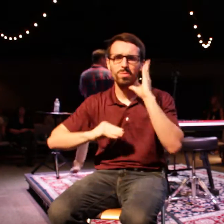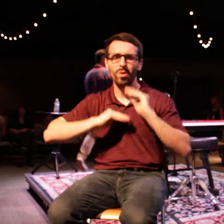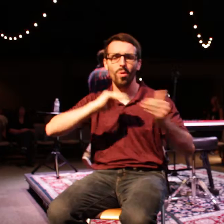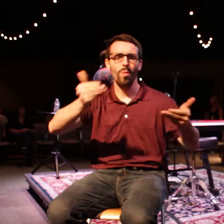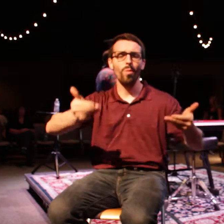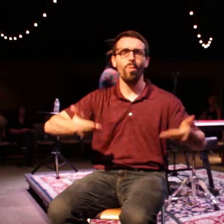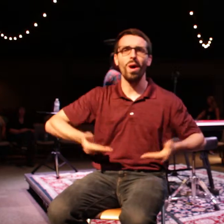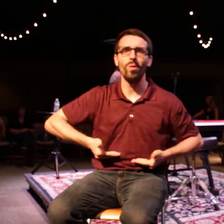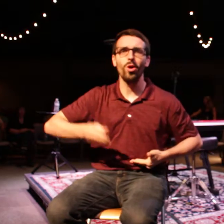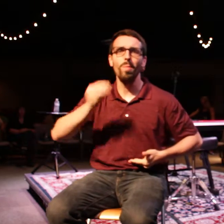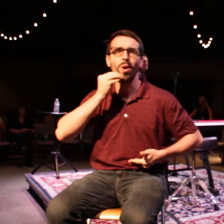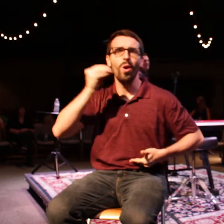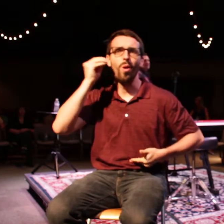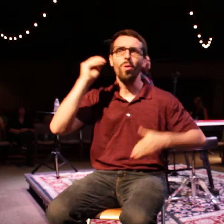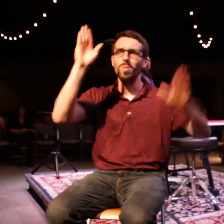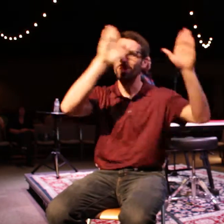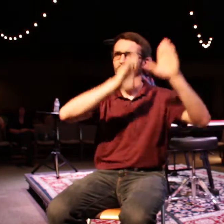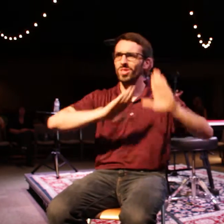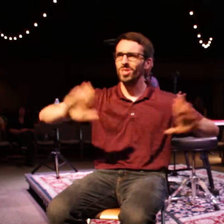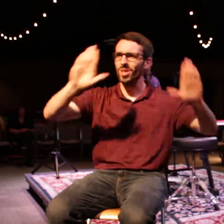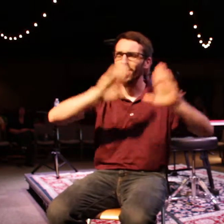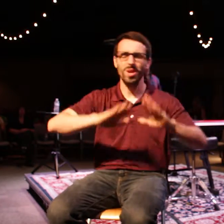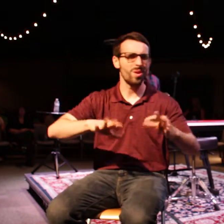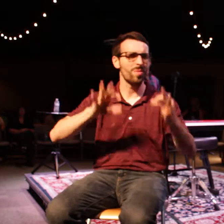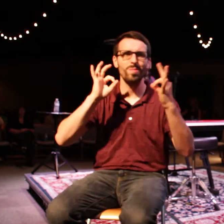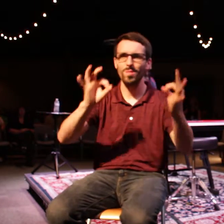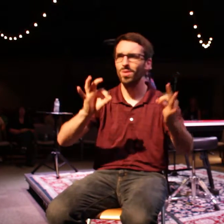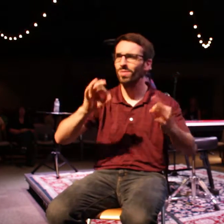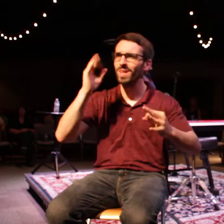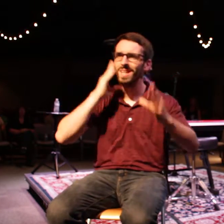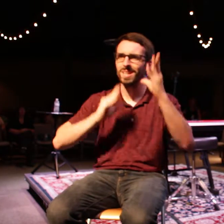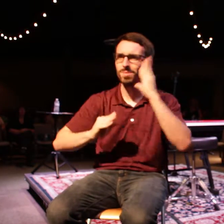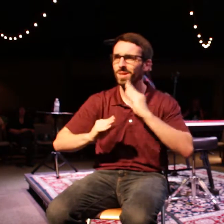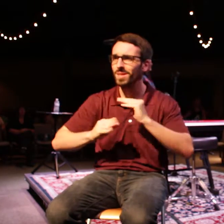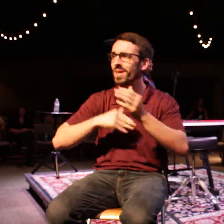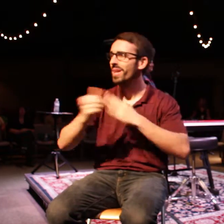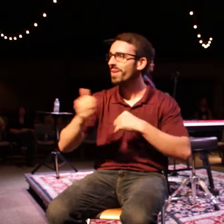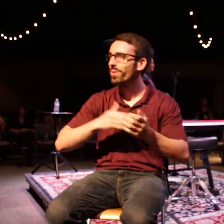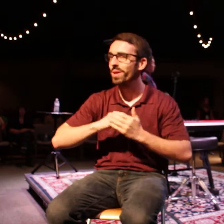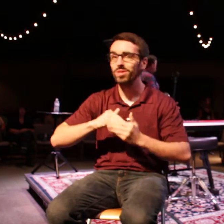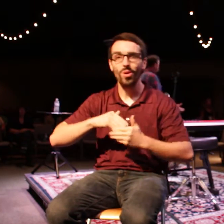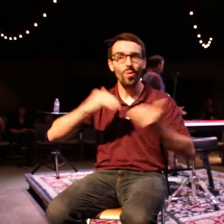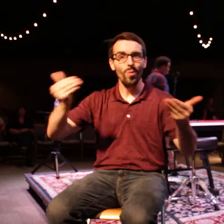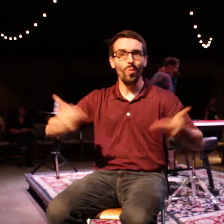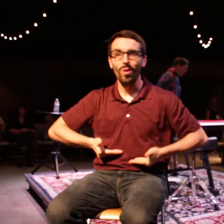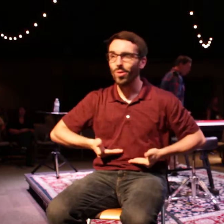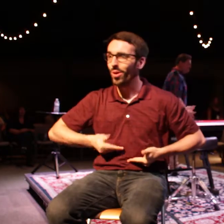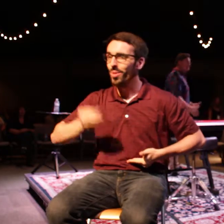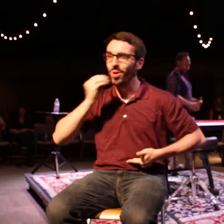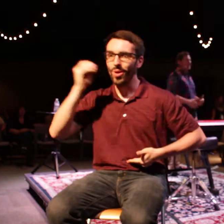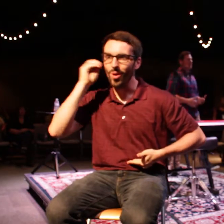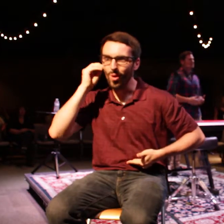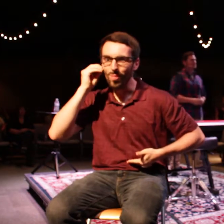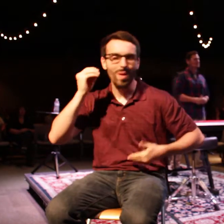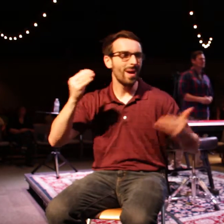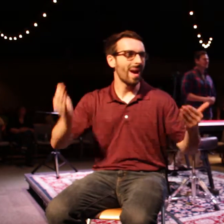what an incredible thing. So, welcome home. It's great to have you with us. If you're just joining us, we are in week number two right now of a series